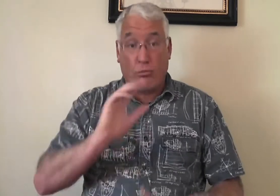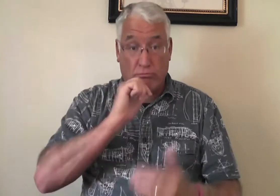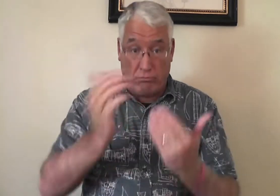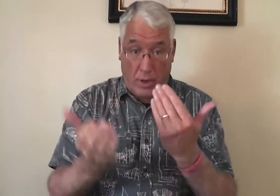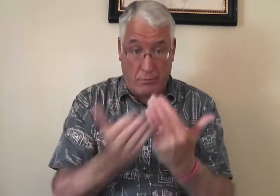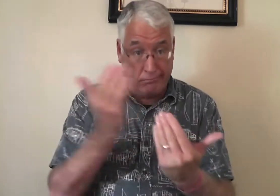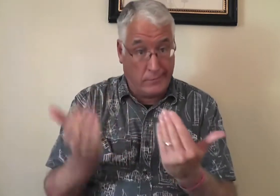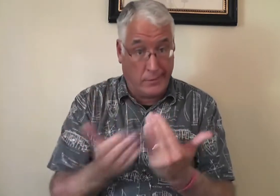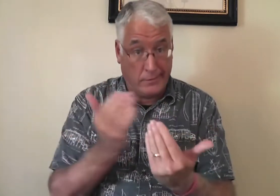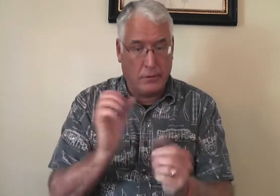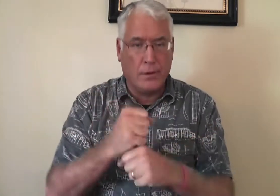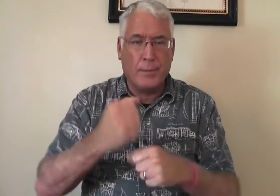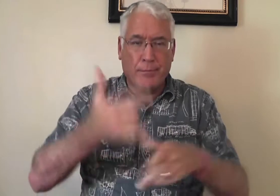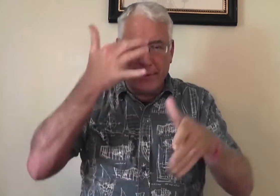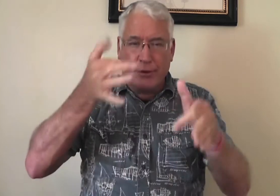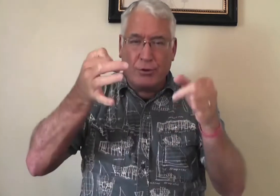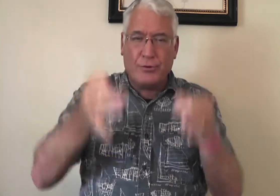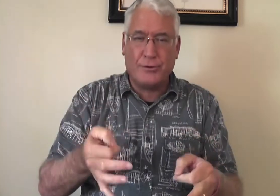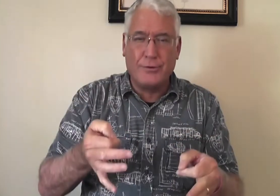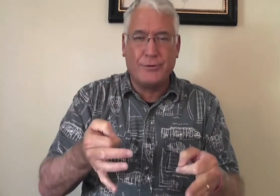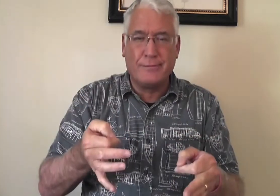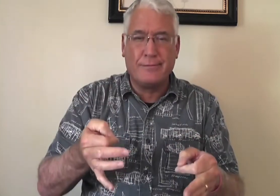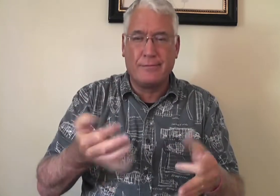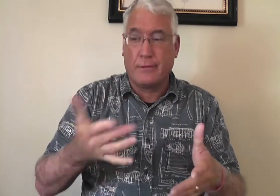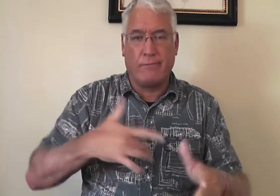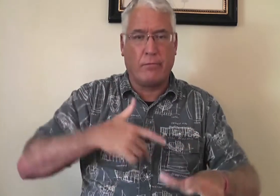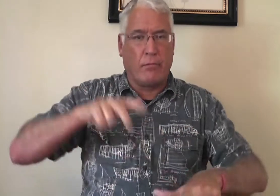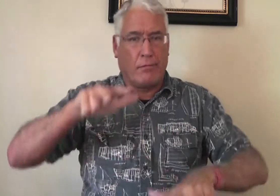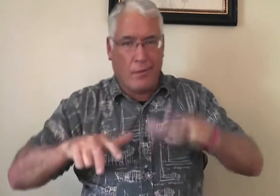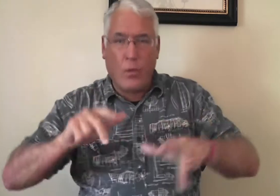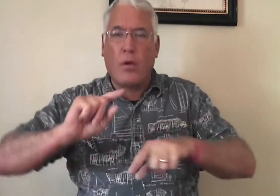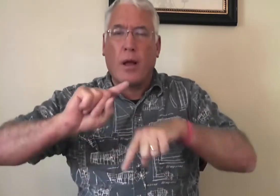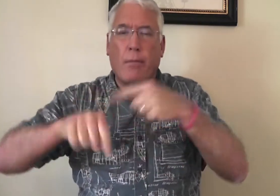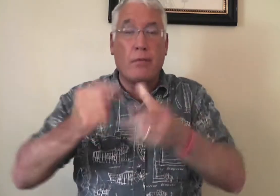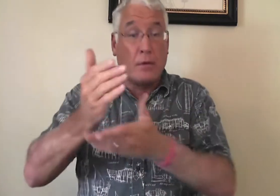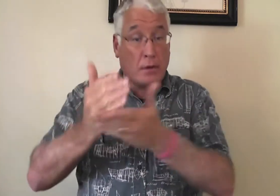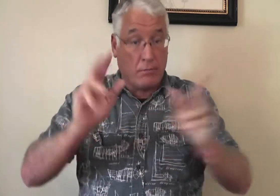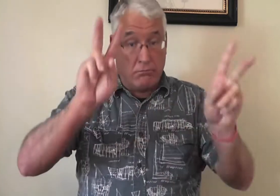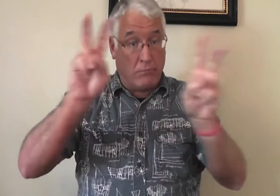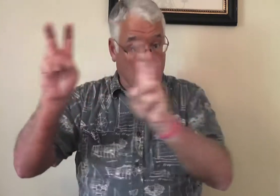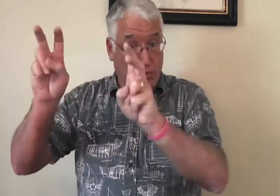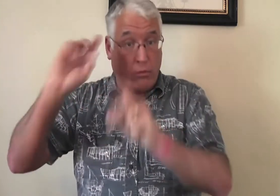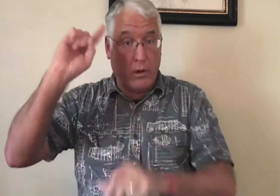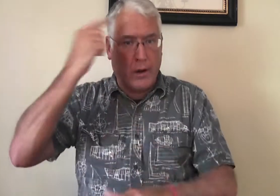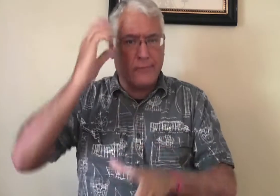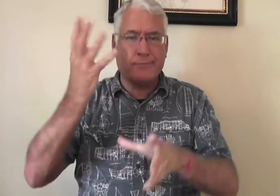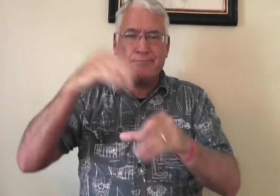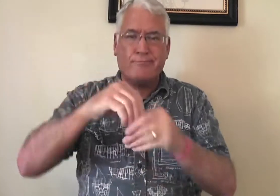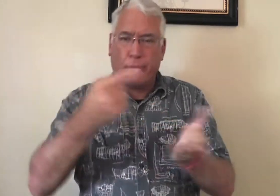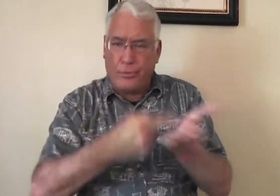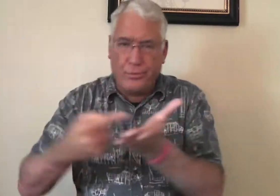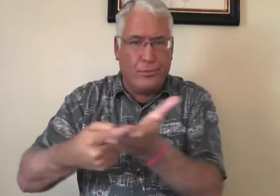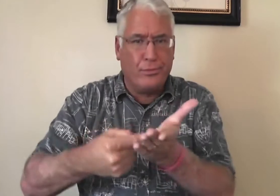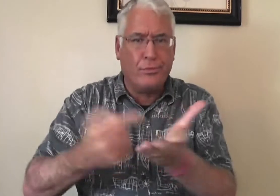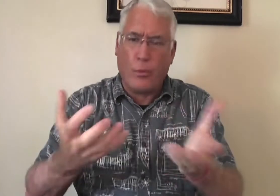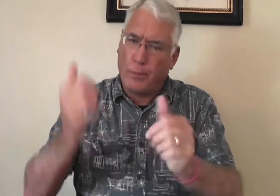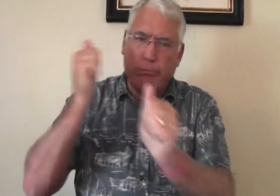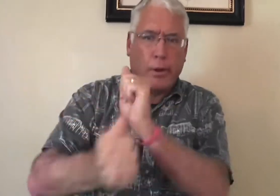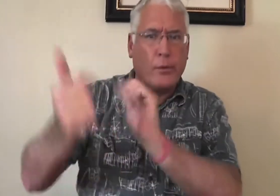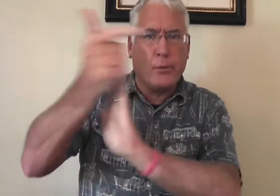And we do not do that. Now, it's not easy to judge. It's kind of awkward on this to know exactly what to